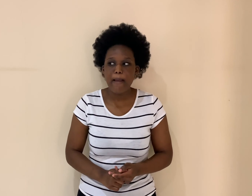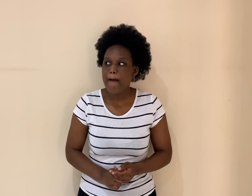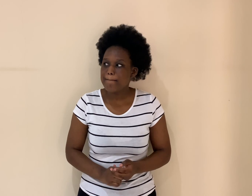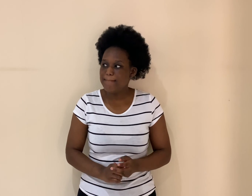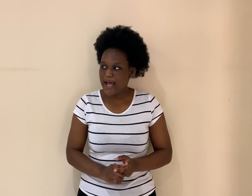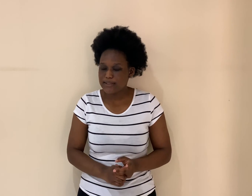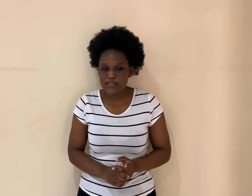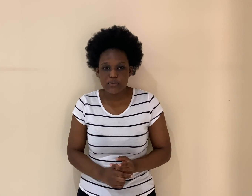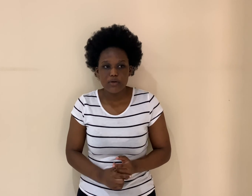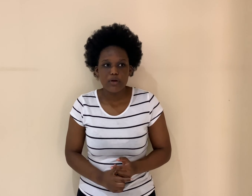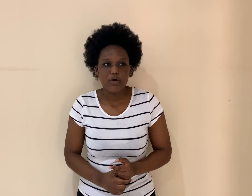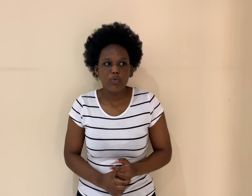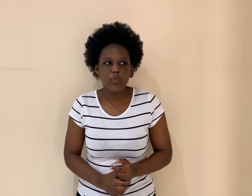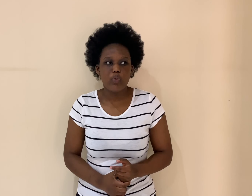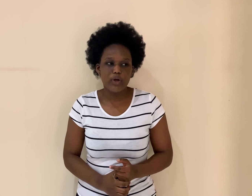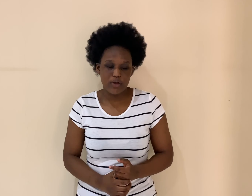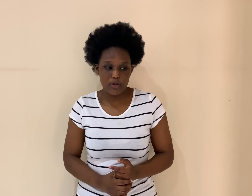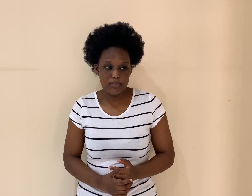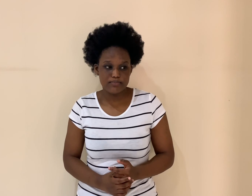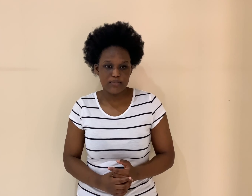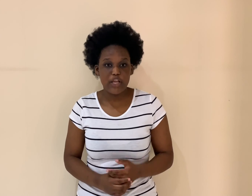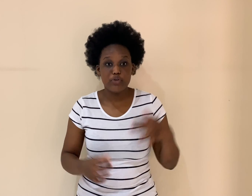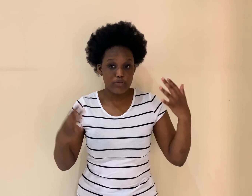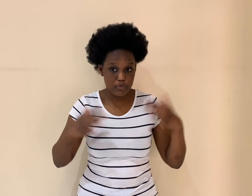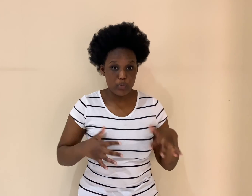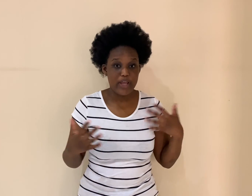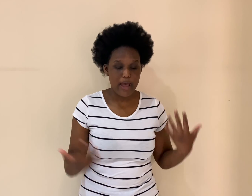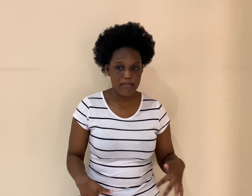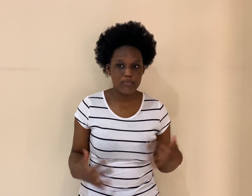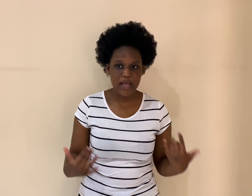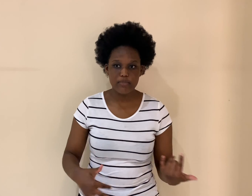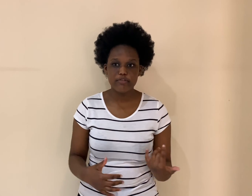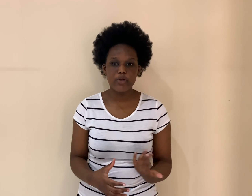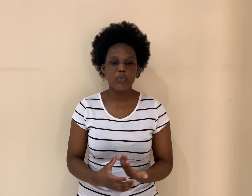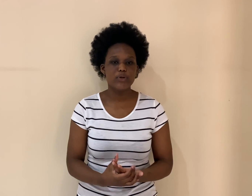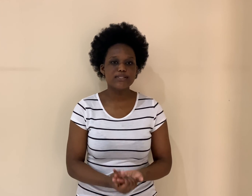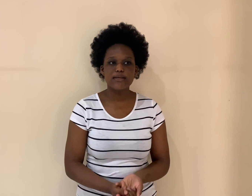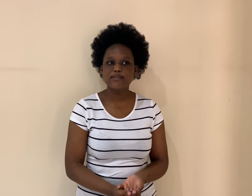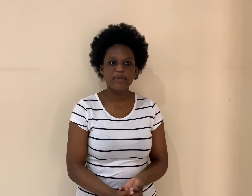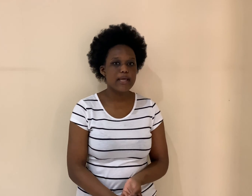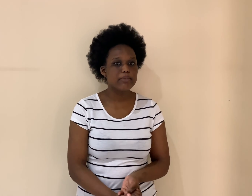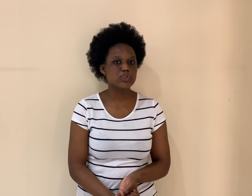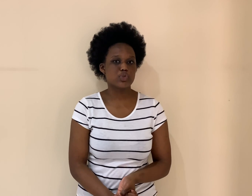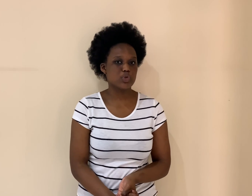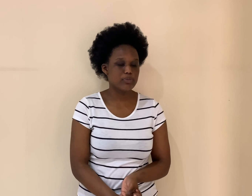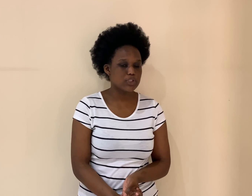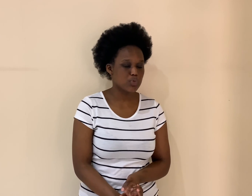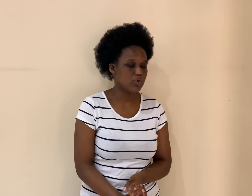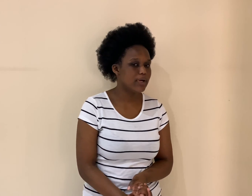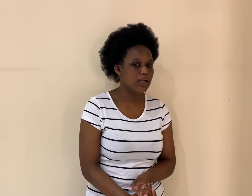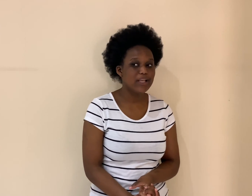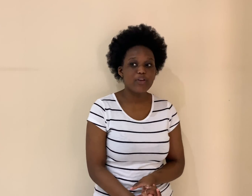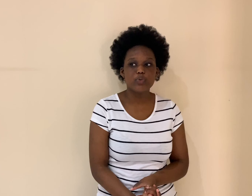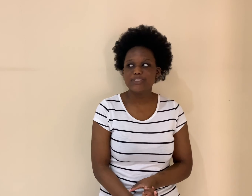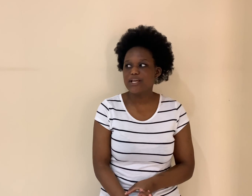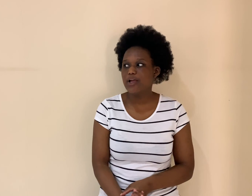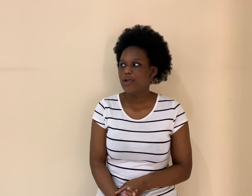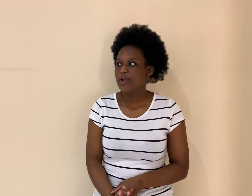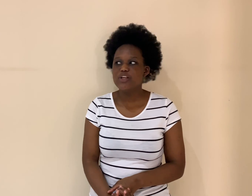but, what, um, I know where I'm, I'm living, winter is becoming so much warmer. Like, winter is